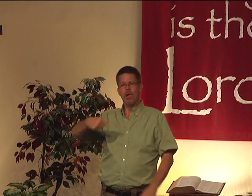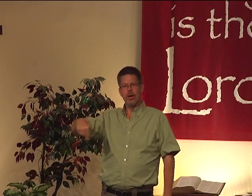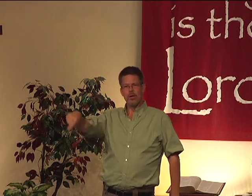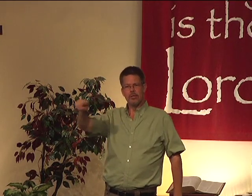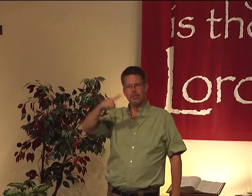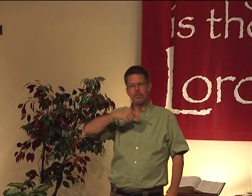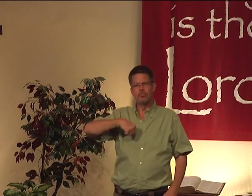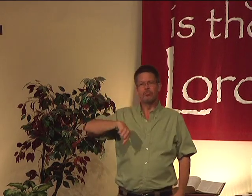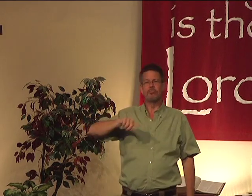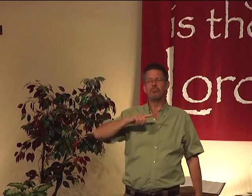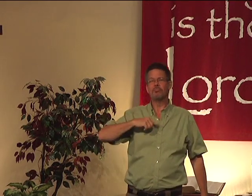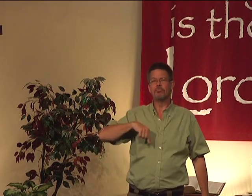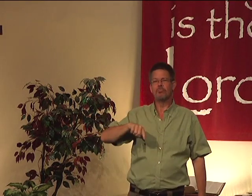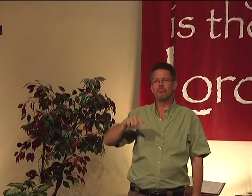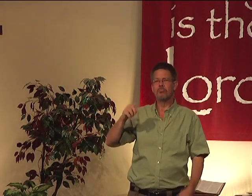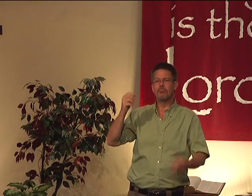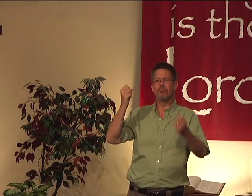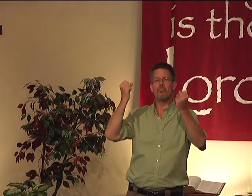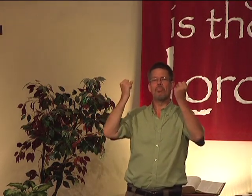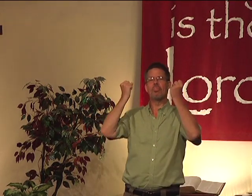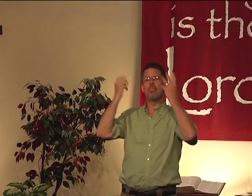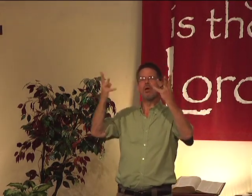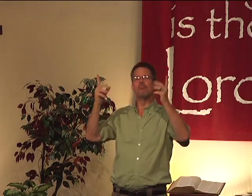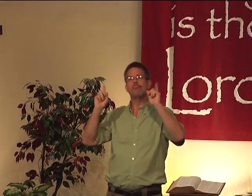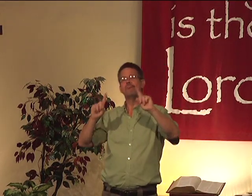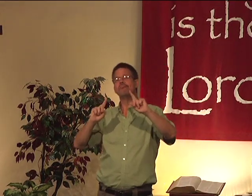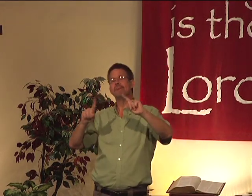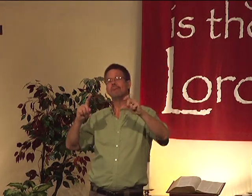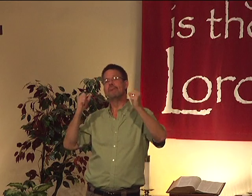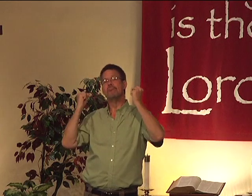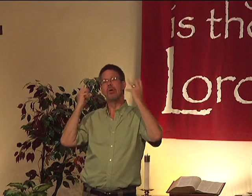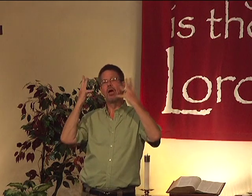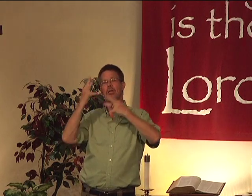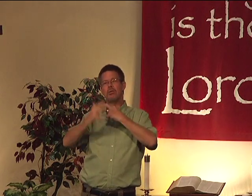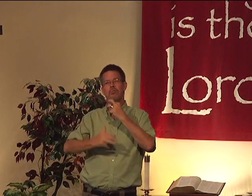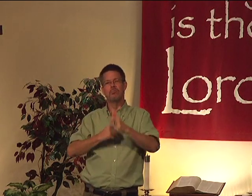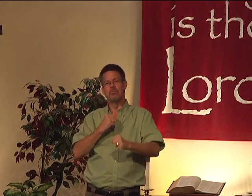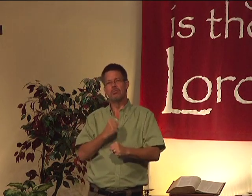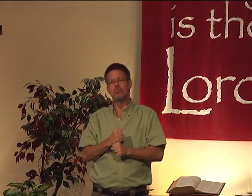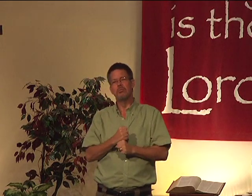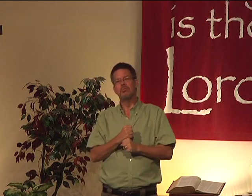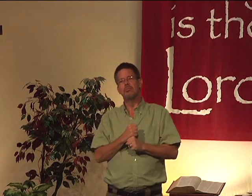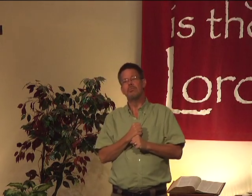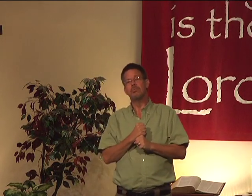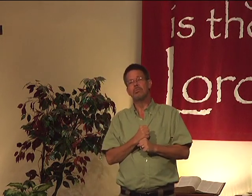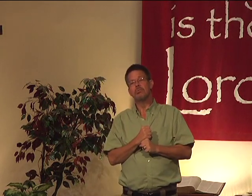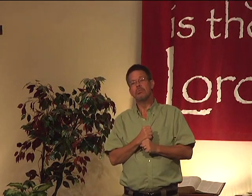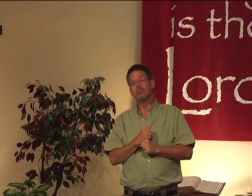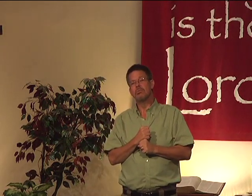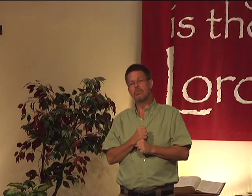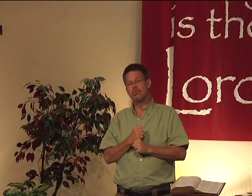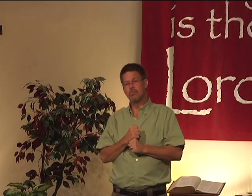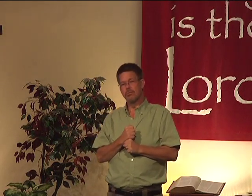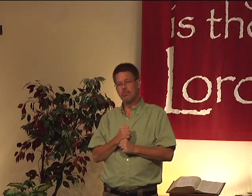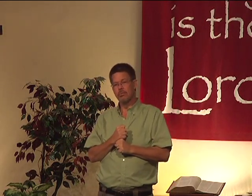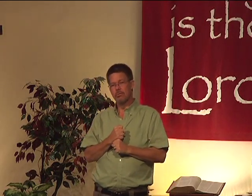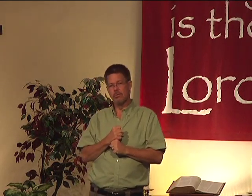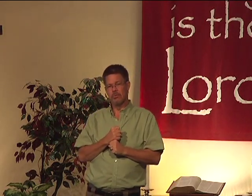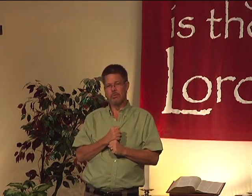fresh. And I think that so many of us have attended church for many years. Some grew up